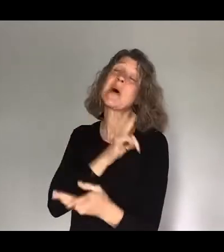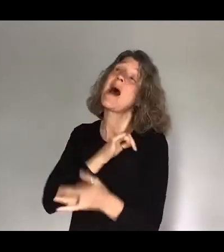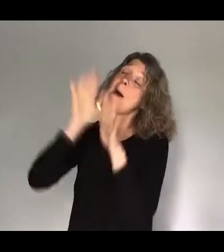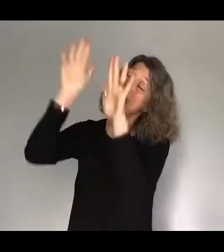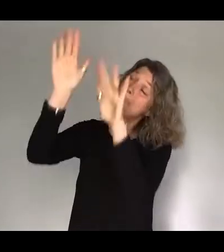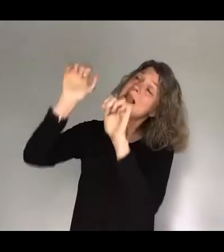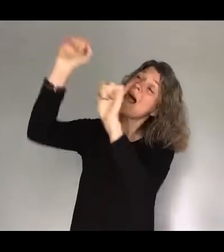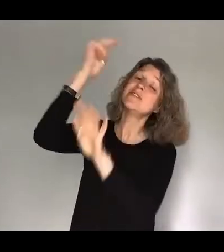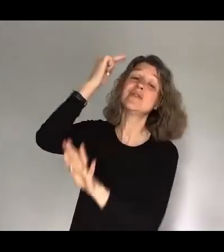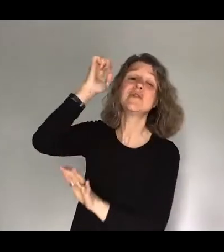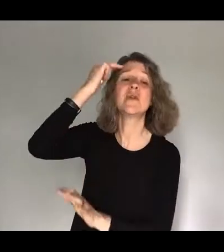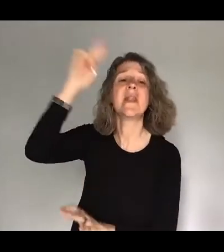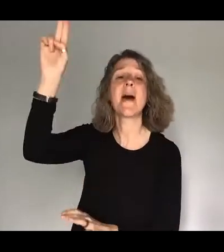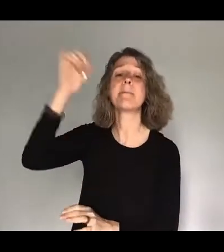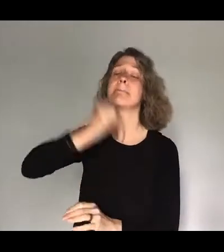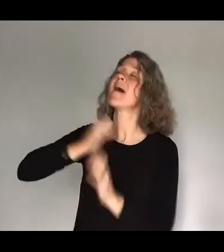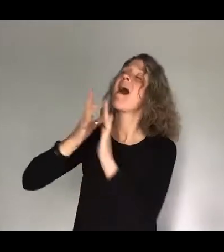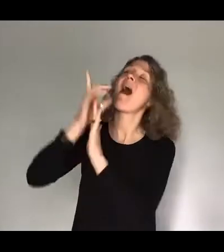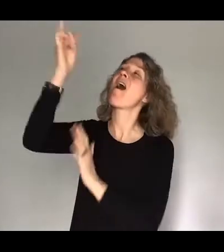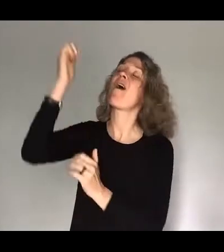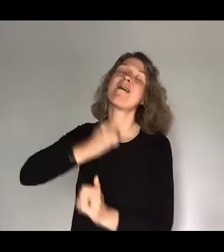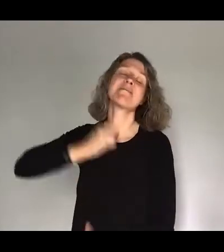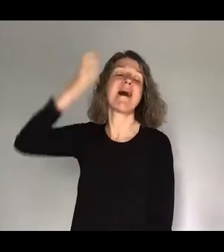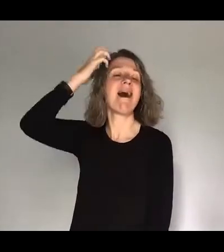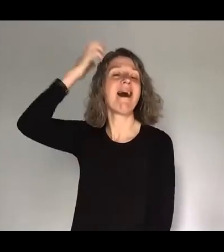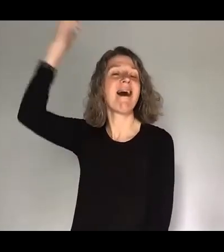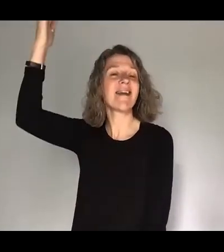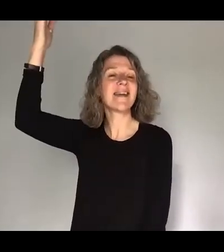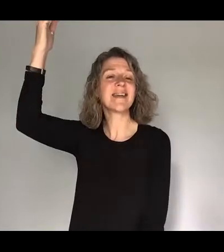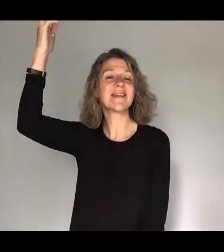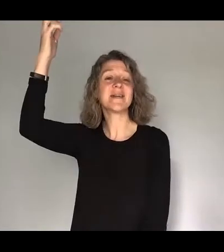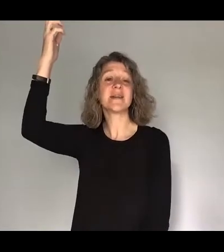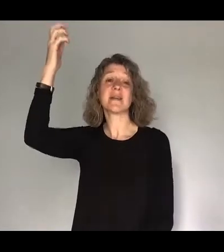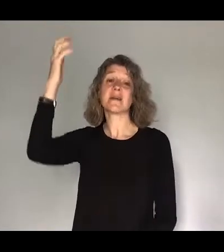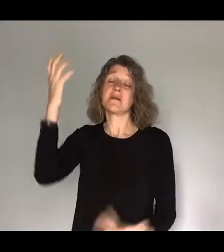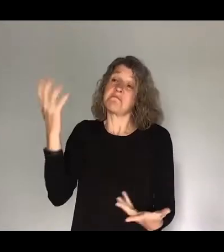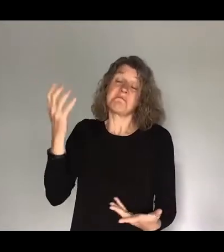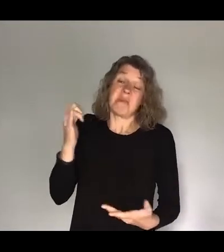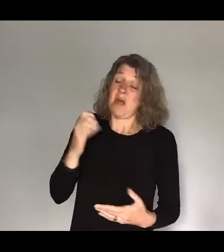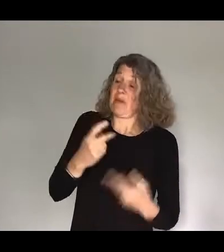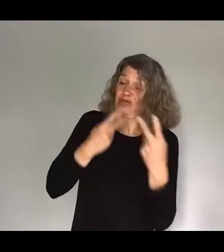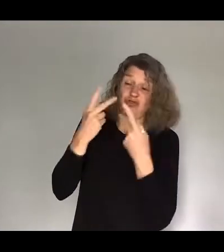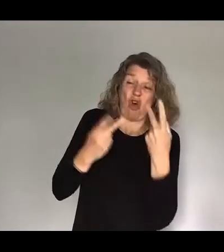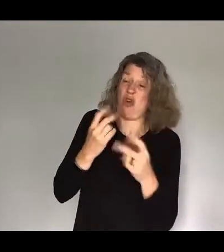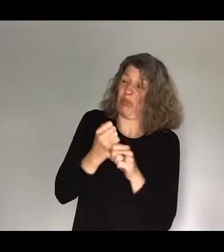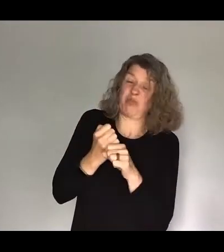name, my God and King Even with a broken song, I'm singing